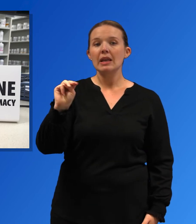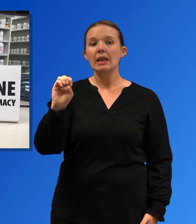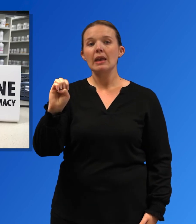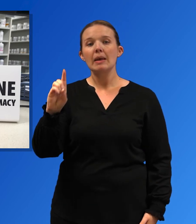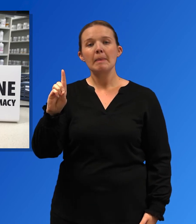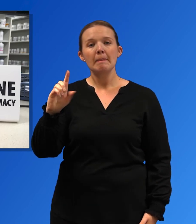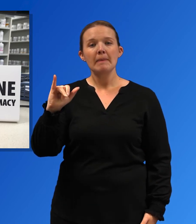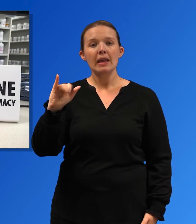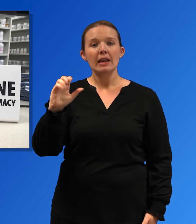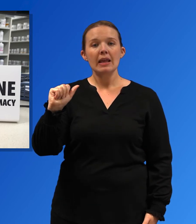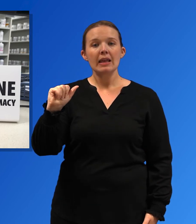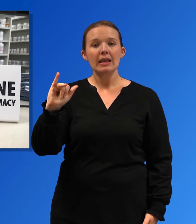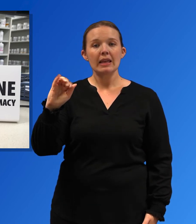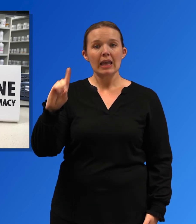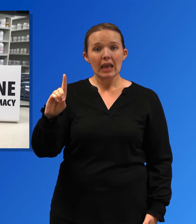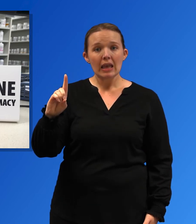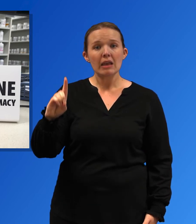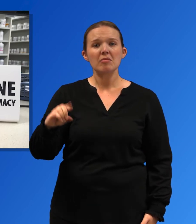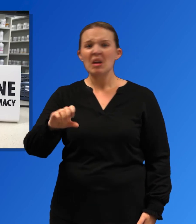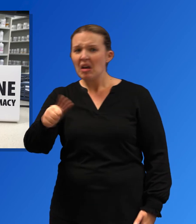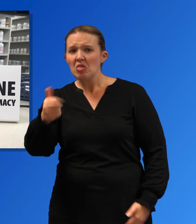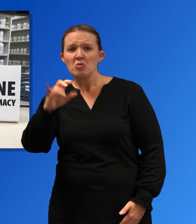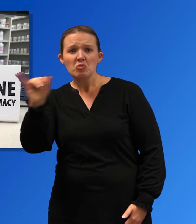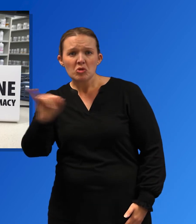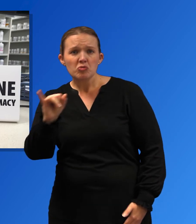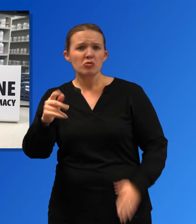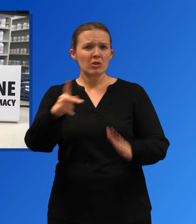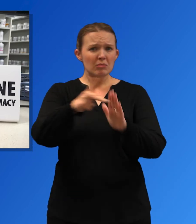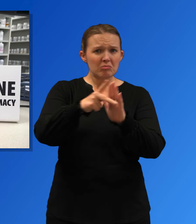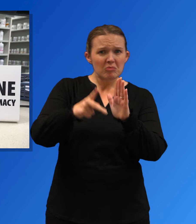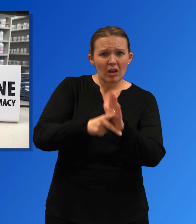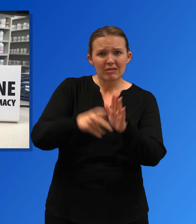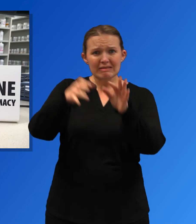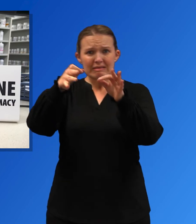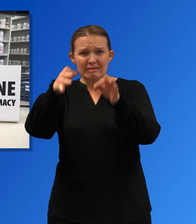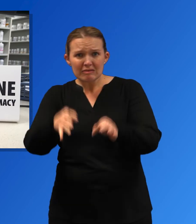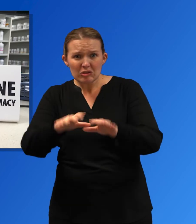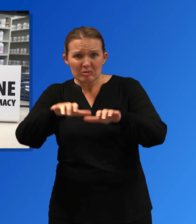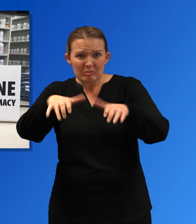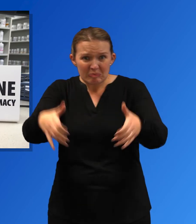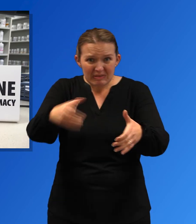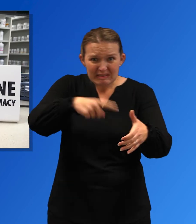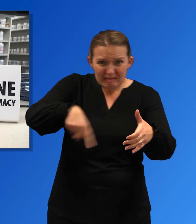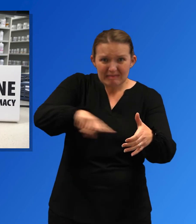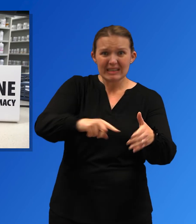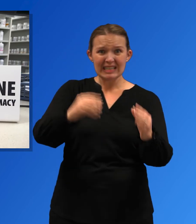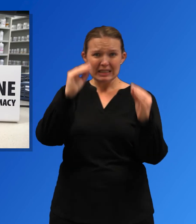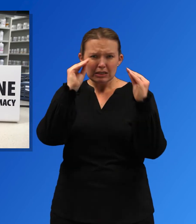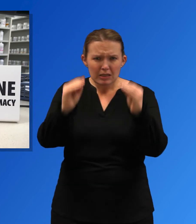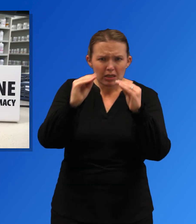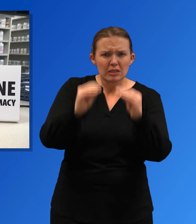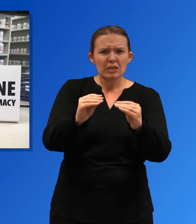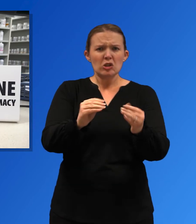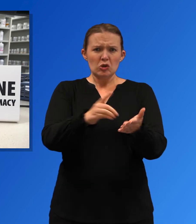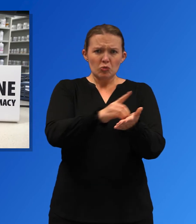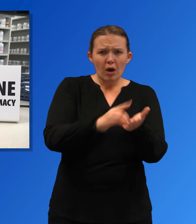And education about substance use and overdose risk to include employers,